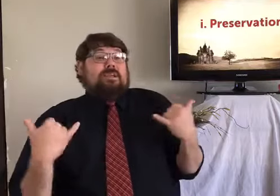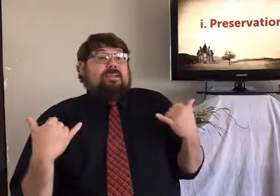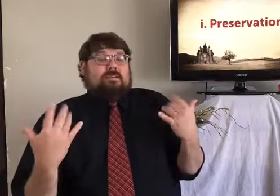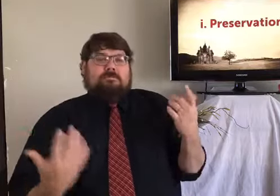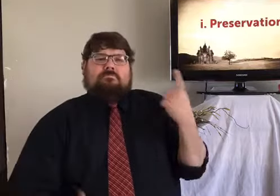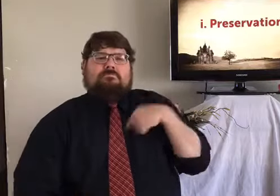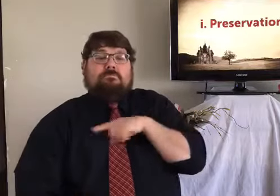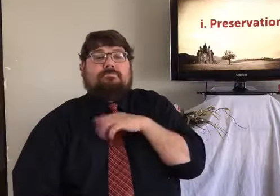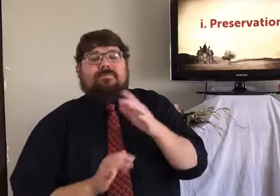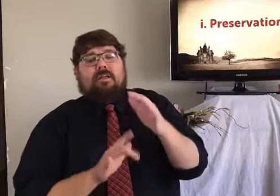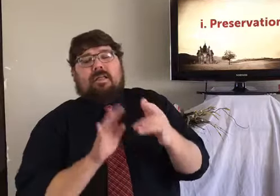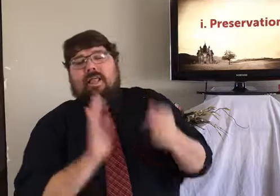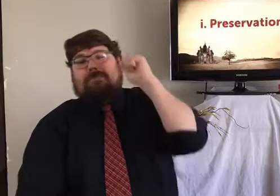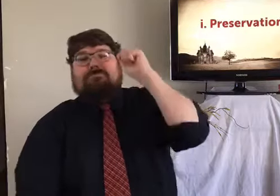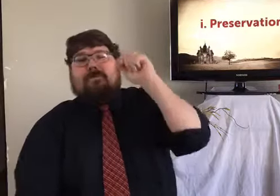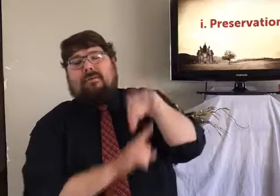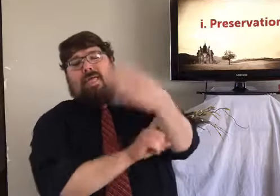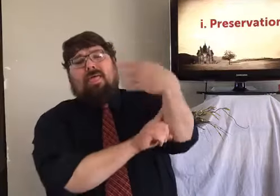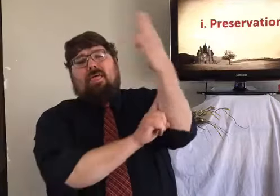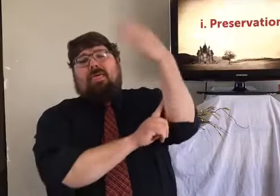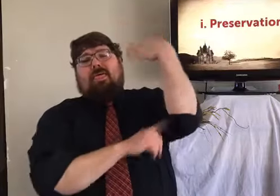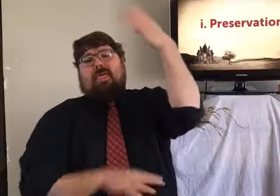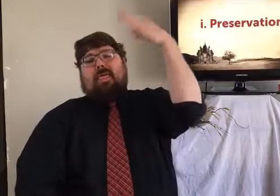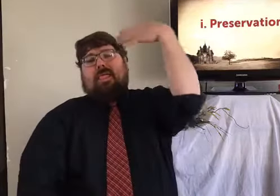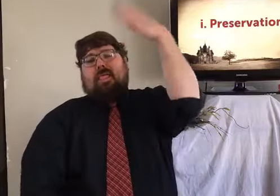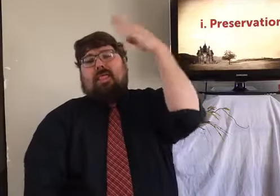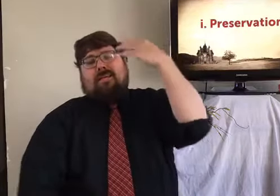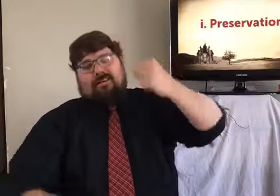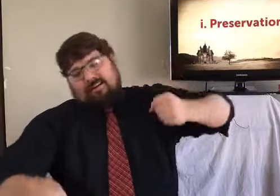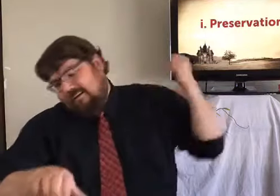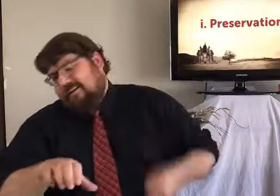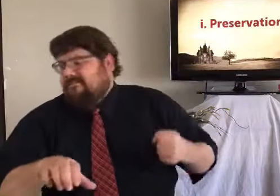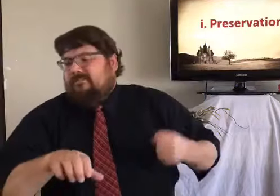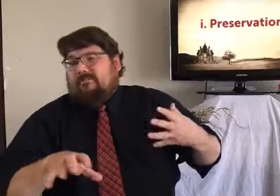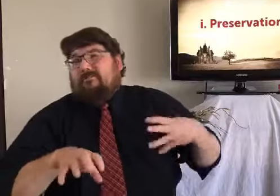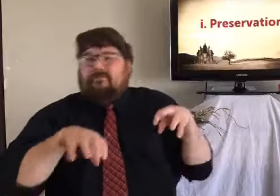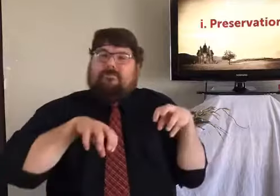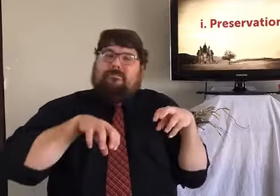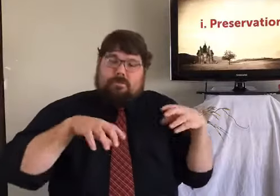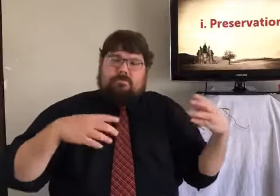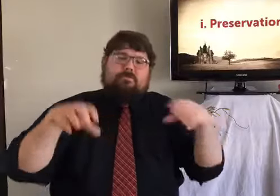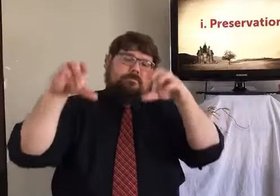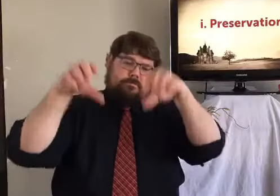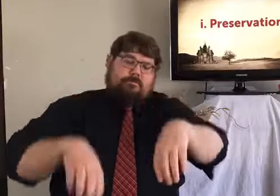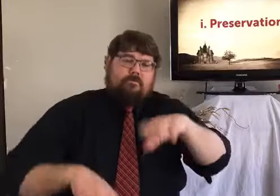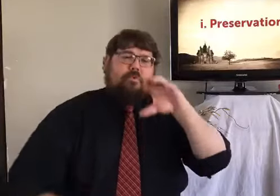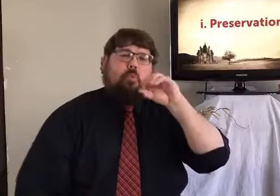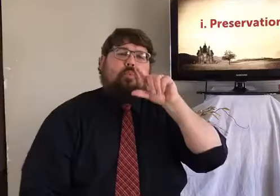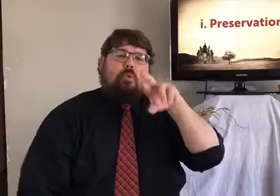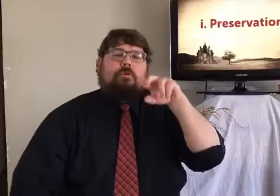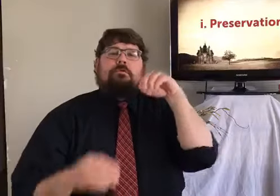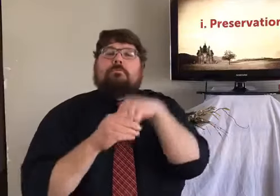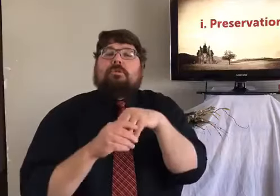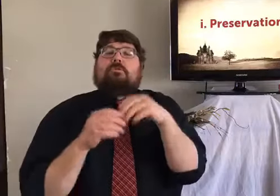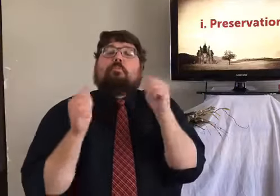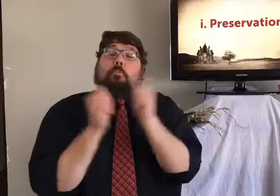fish into salt to preserve. For us, we don't think about that. You know, we get our fish out and we go home and butcher it and